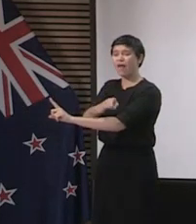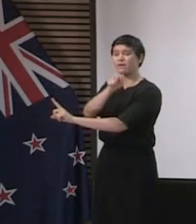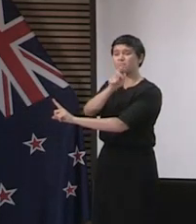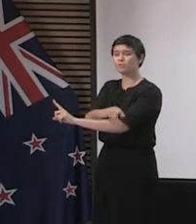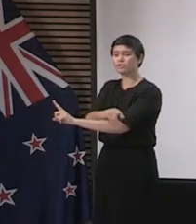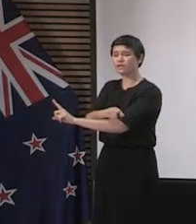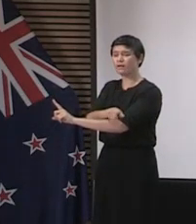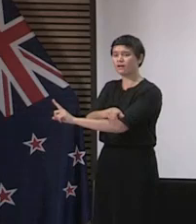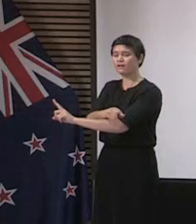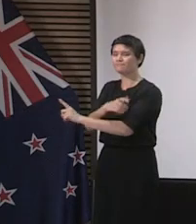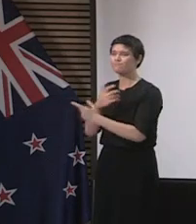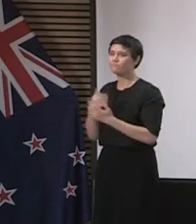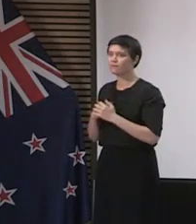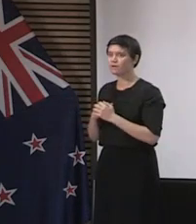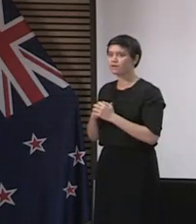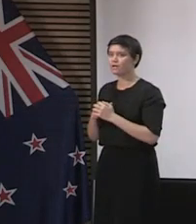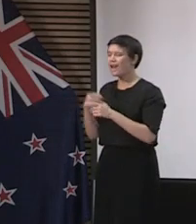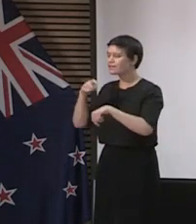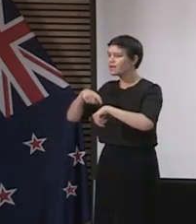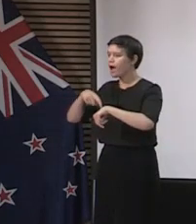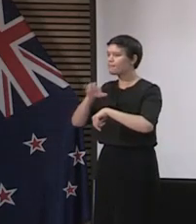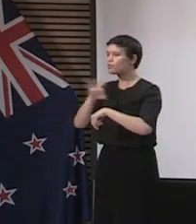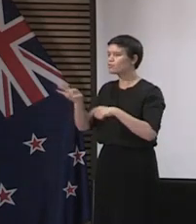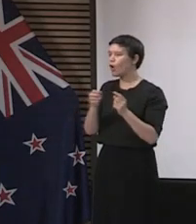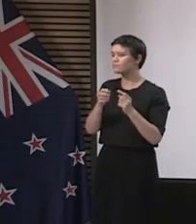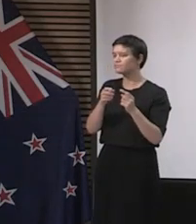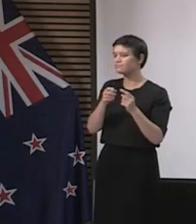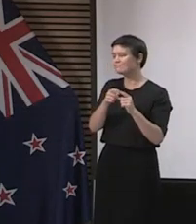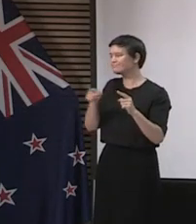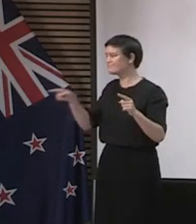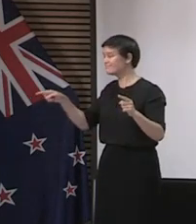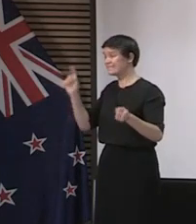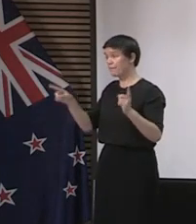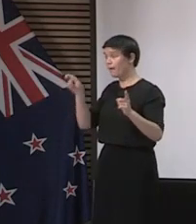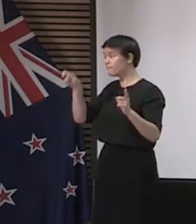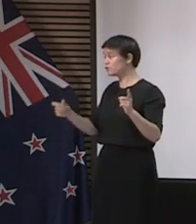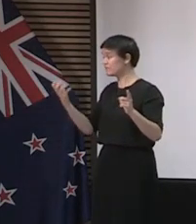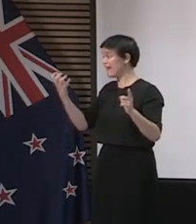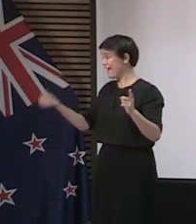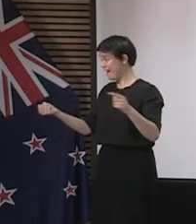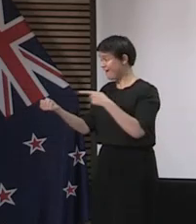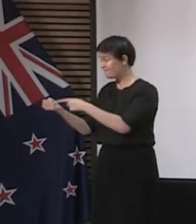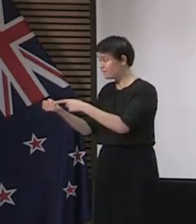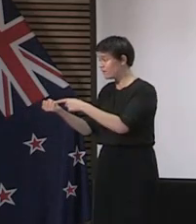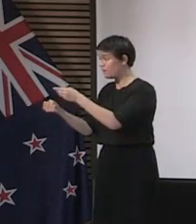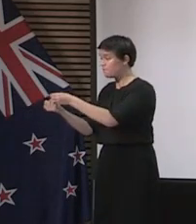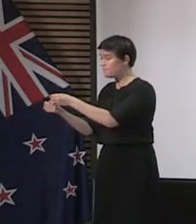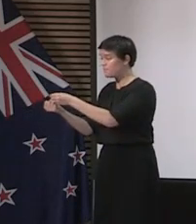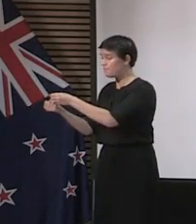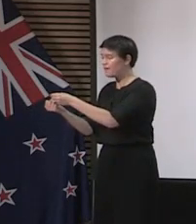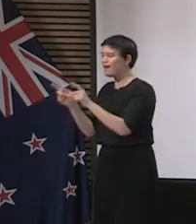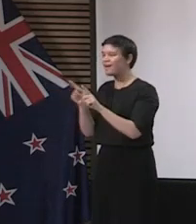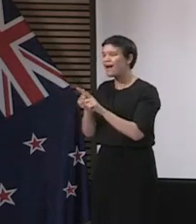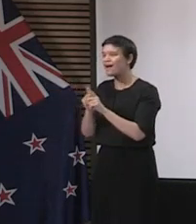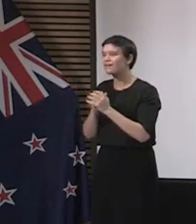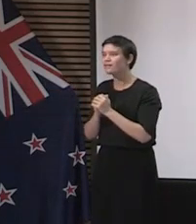pre-lockdown. Or they've had symptoms, recovered, and then become symptomatic again and have been tested